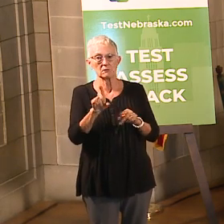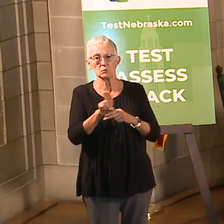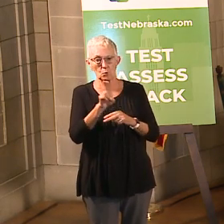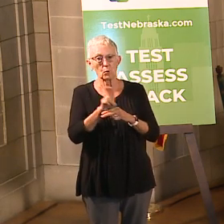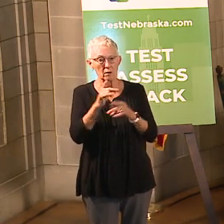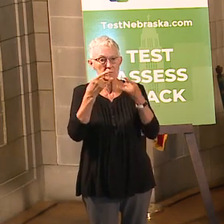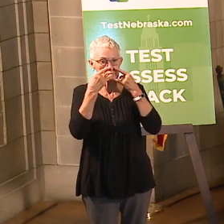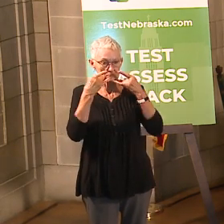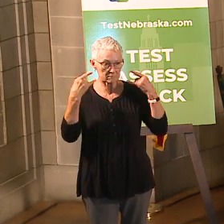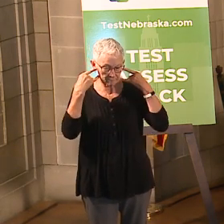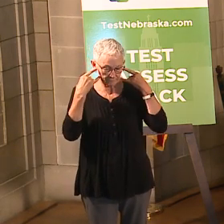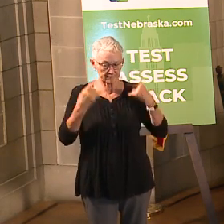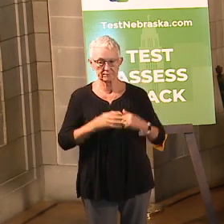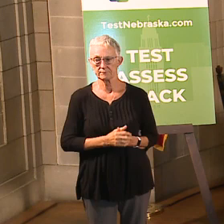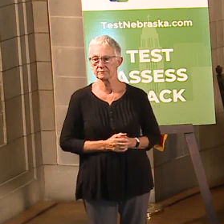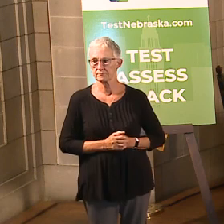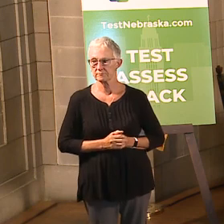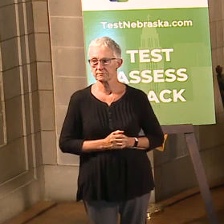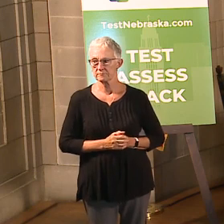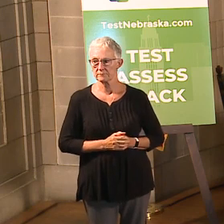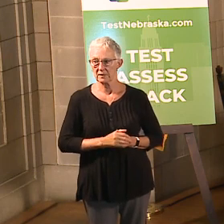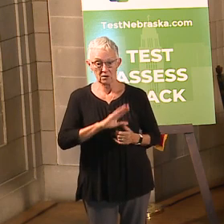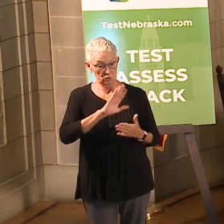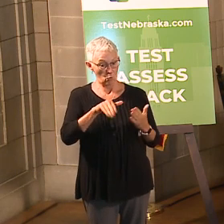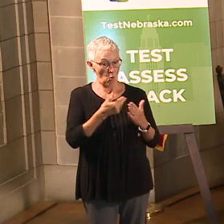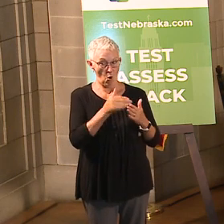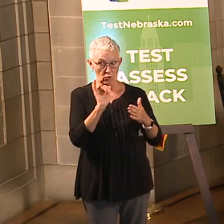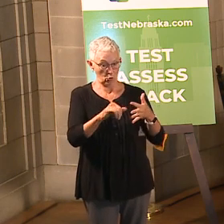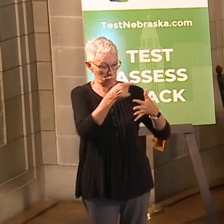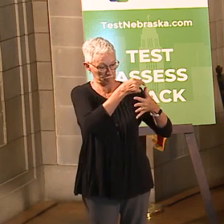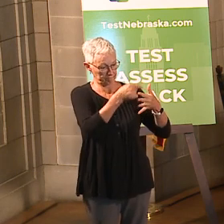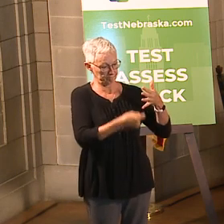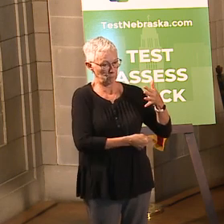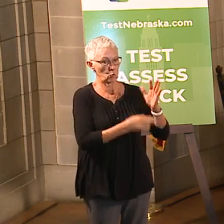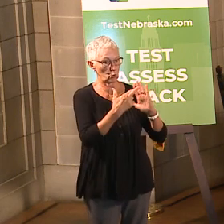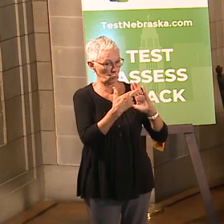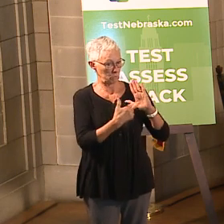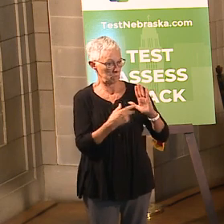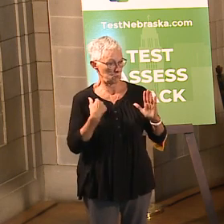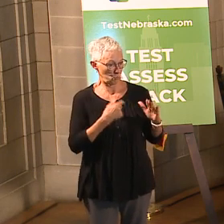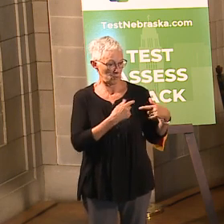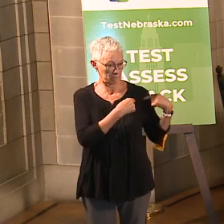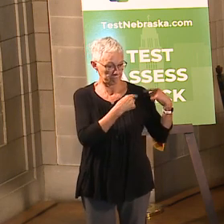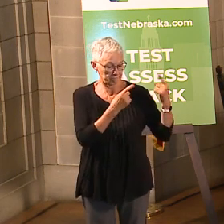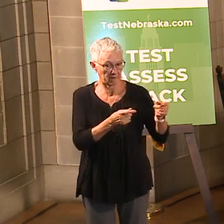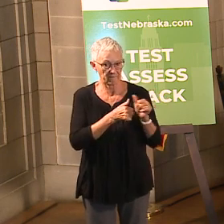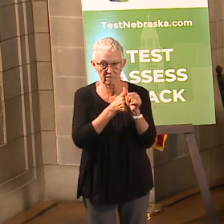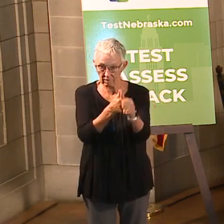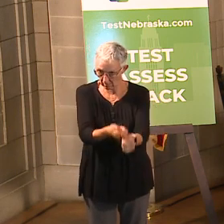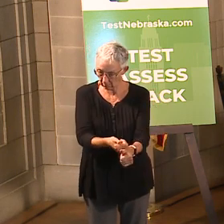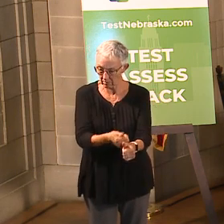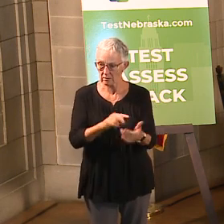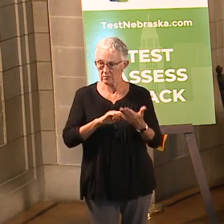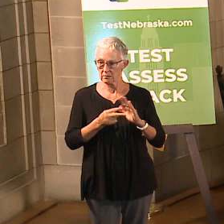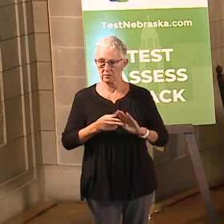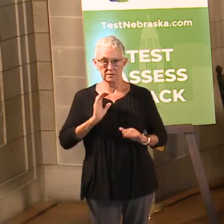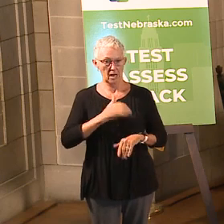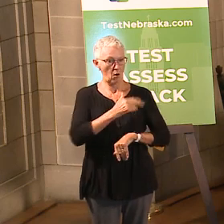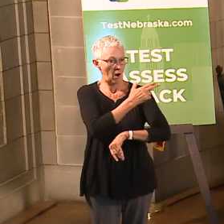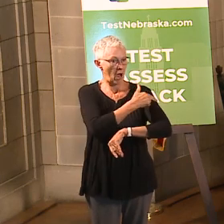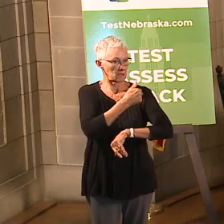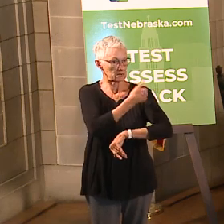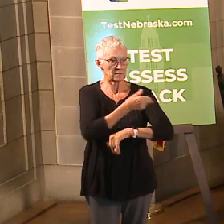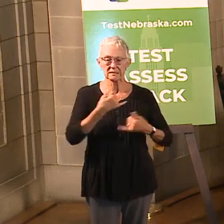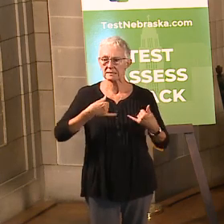So all of these things that we have done have been to slow the spread of coronavirus in our state and ultimately preserve our hospital capacity. And,